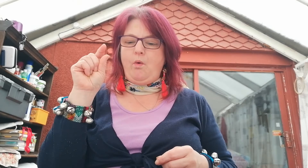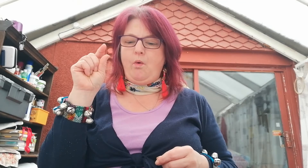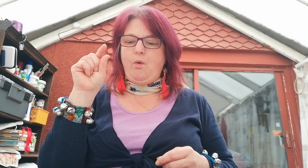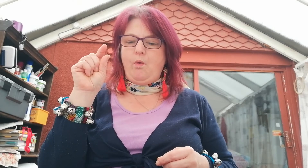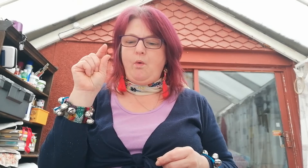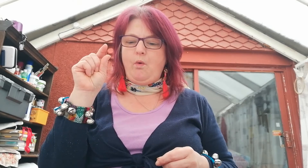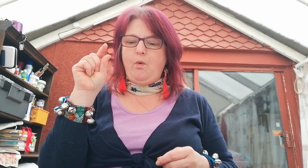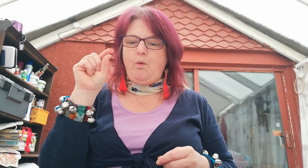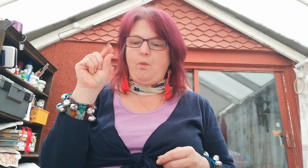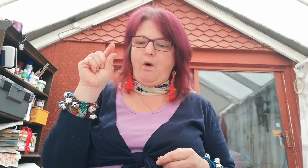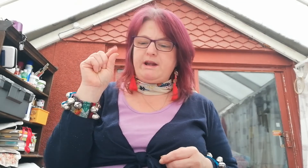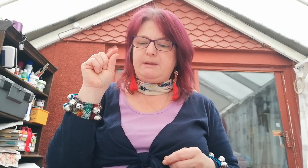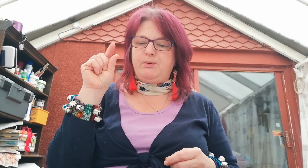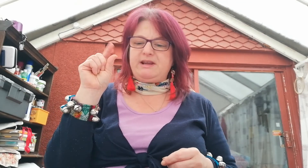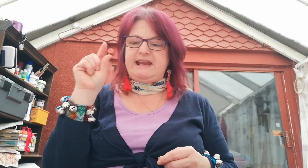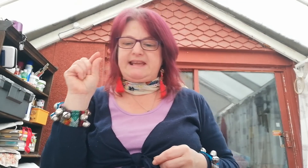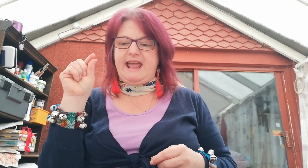what did Pussy say?